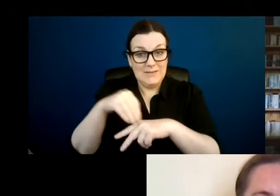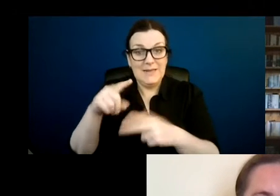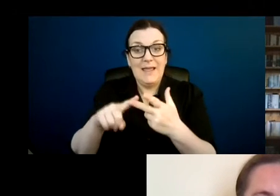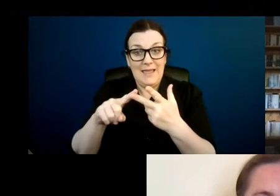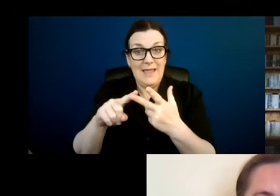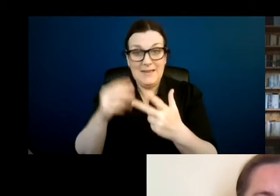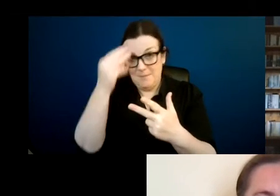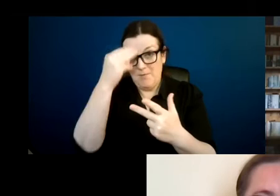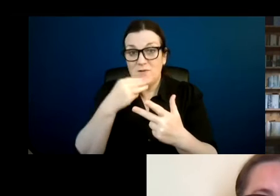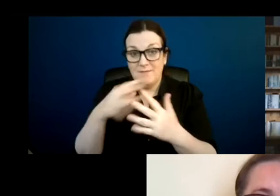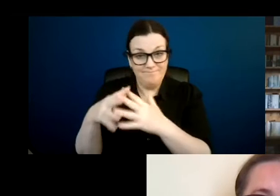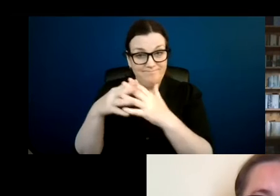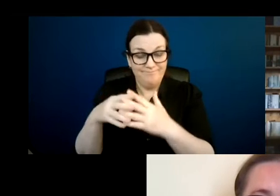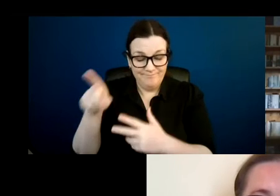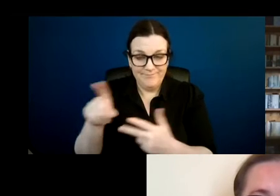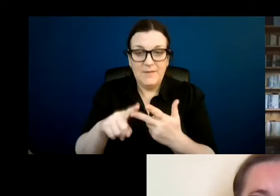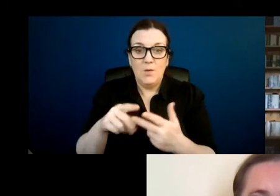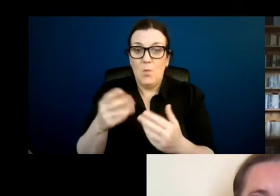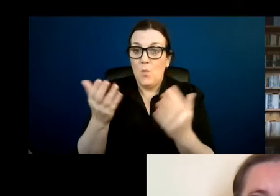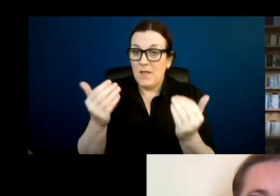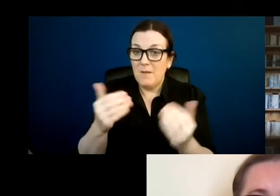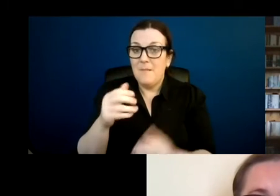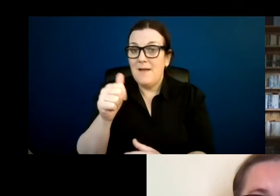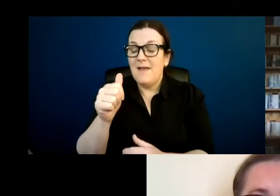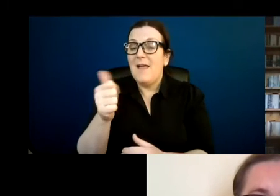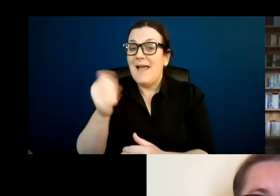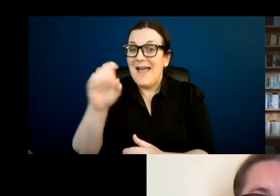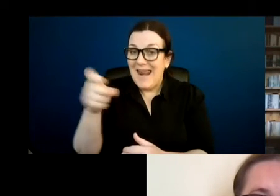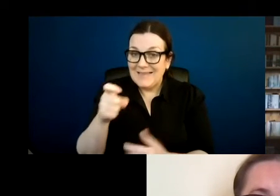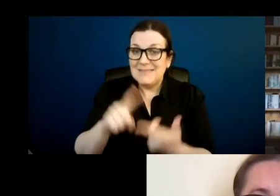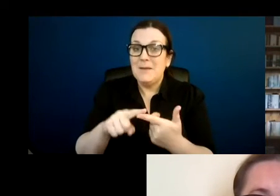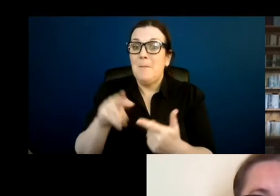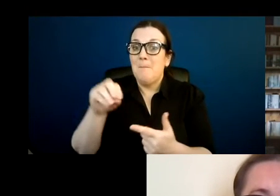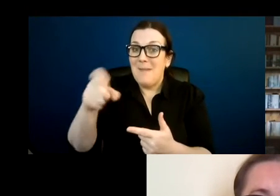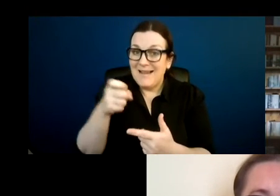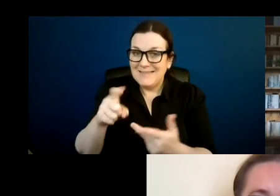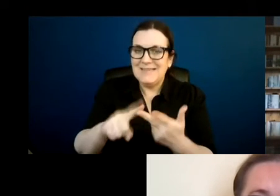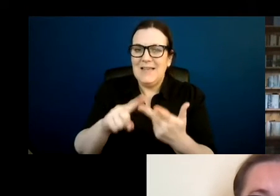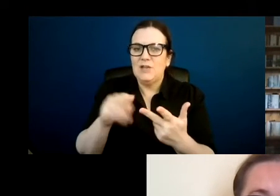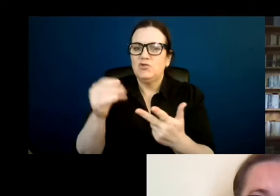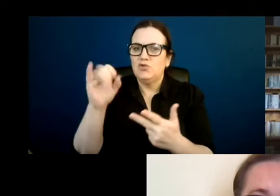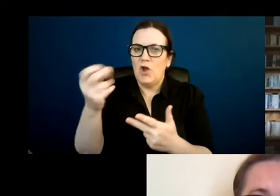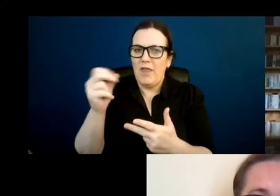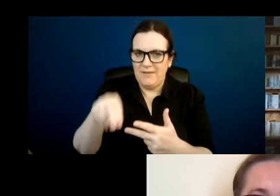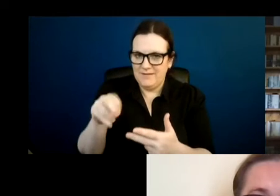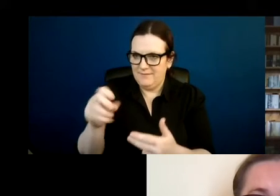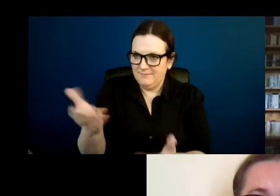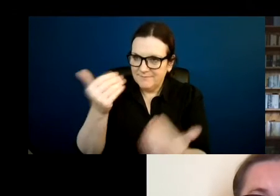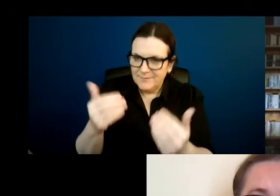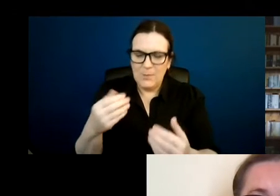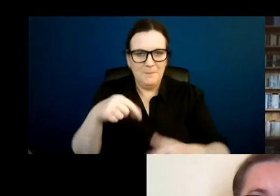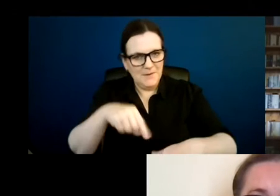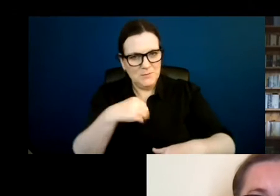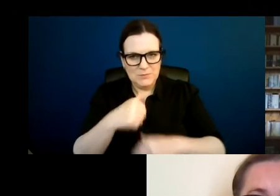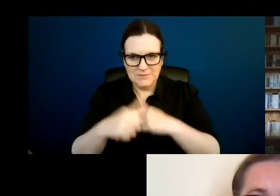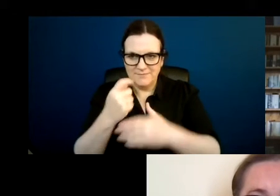I welcome Alex, Maths and Jonathan here today and thank them for sharing their time and their experience. Again,